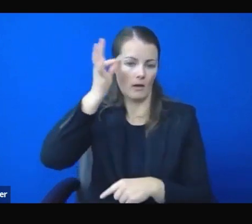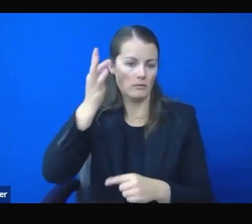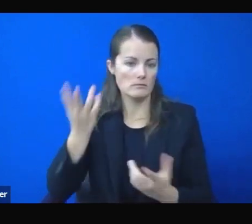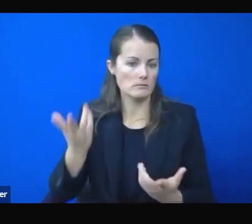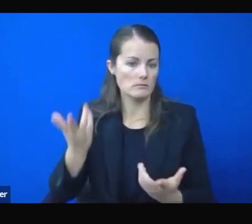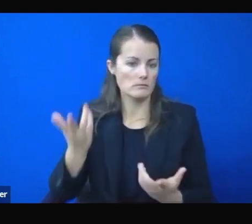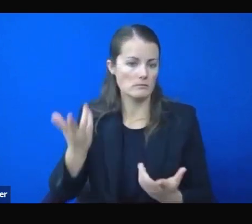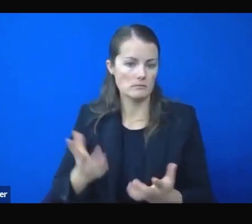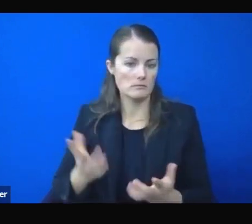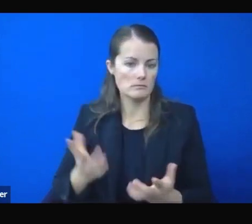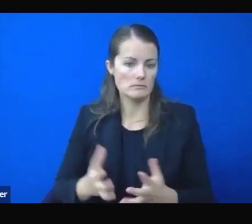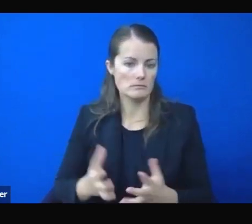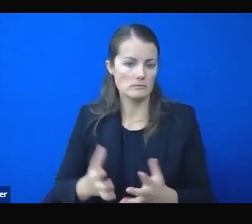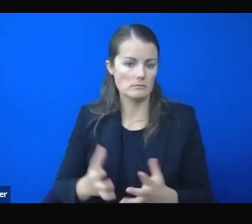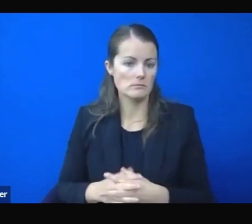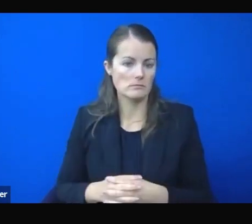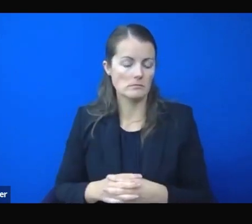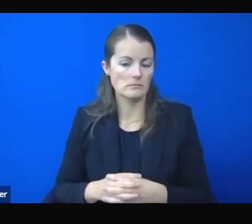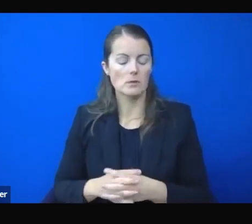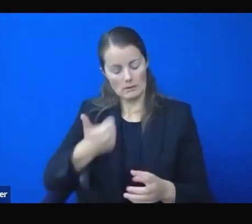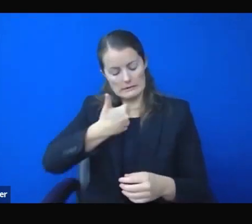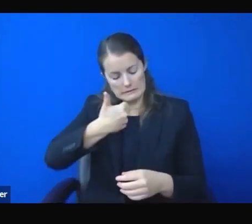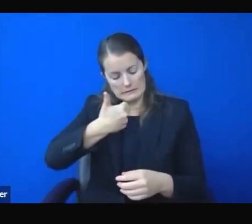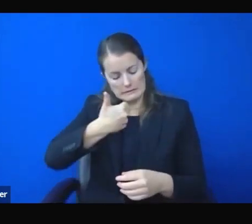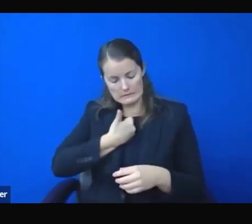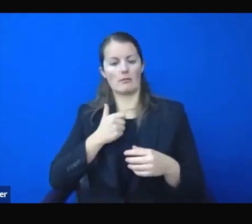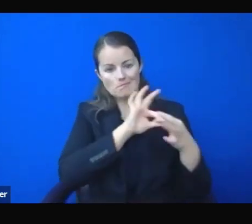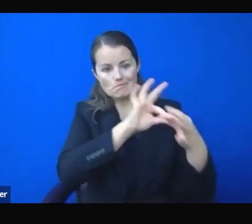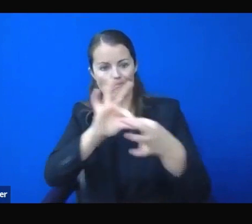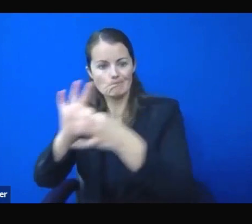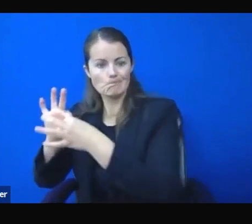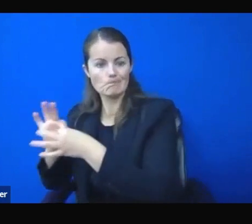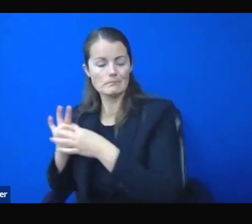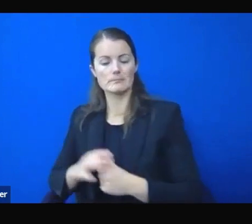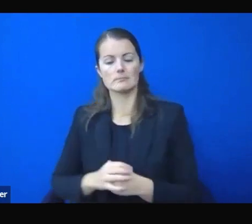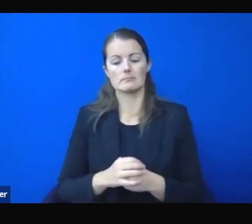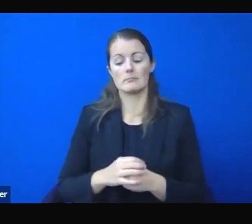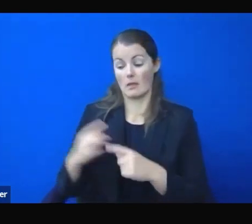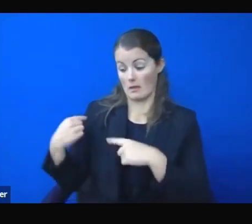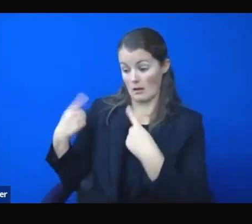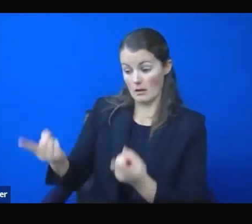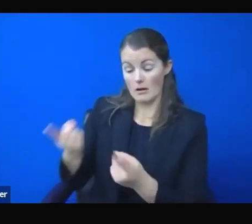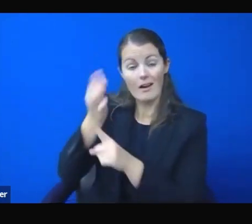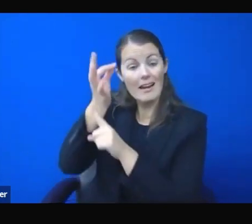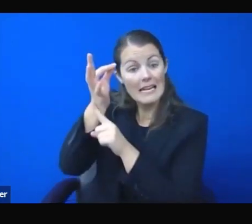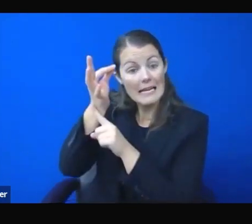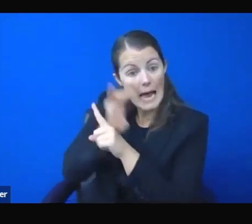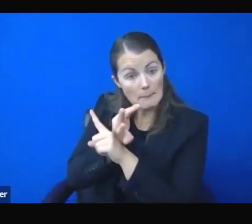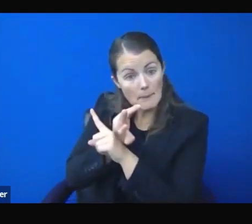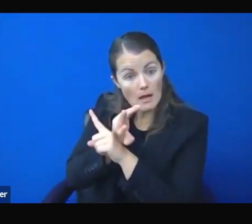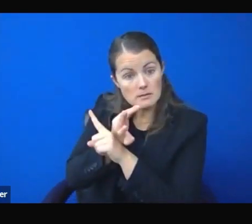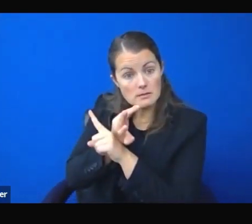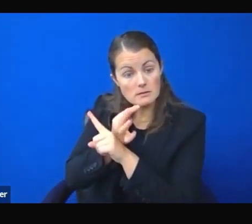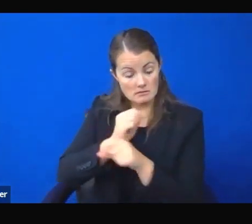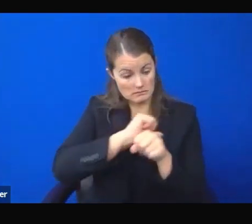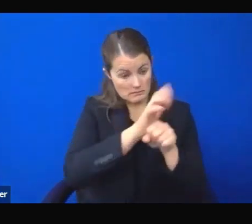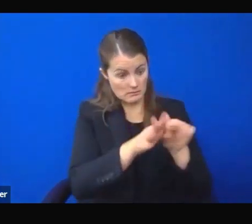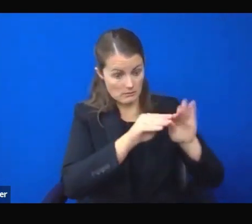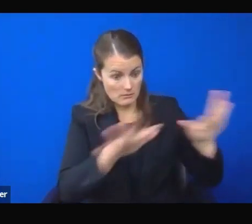against COVID. And for nine months, we've heard that reinforcements and air cover are on the way. Just hang in there.